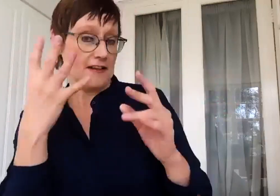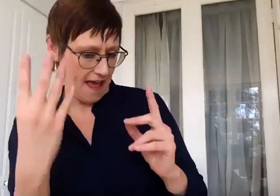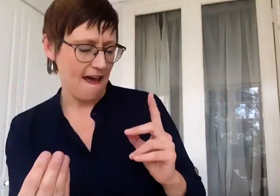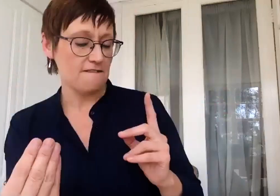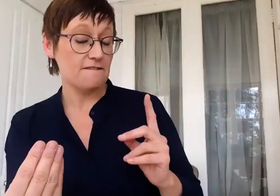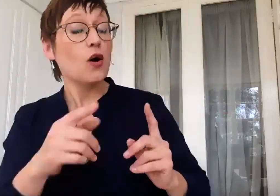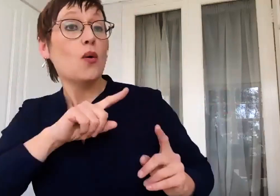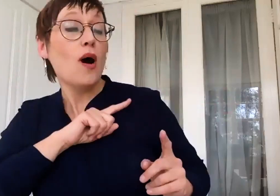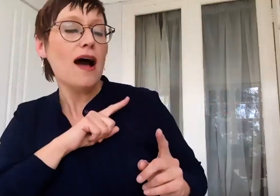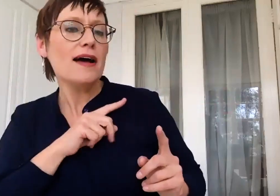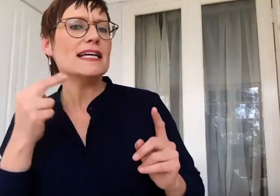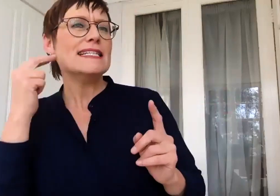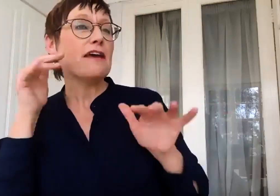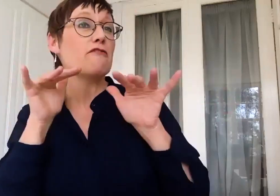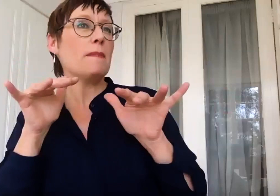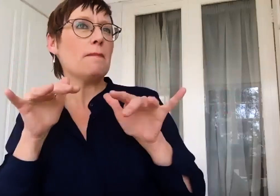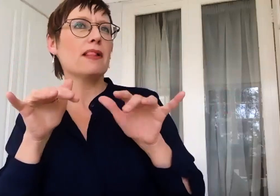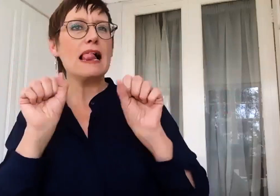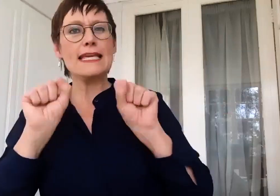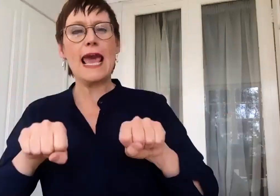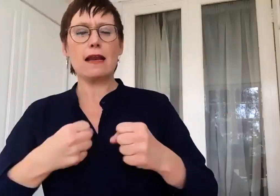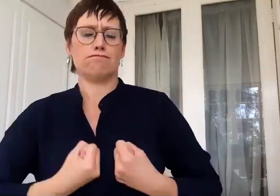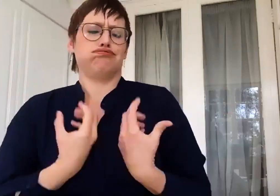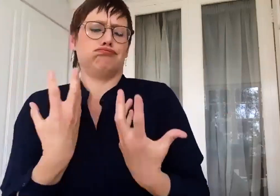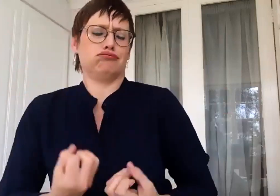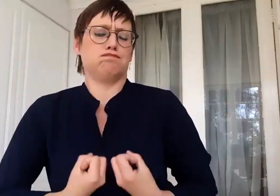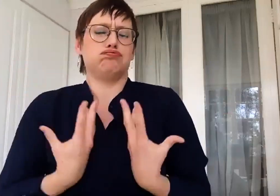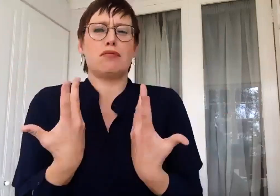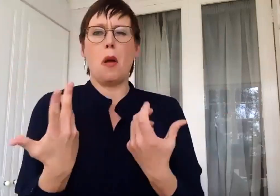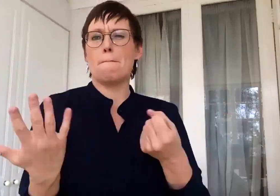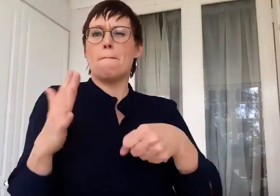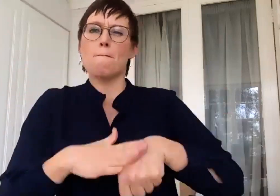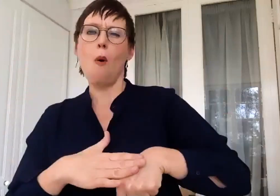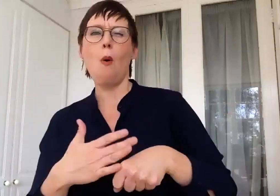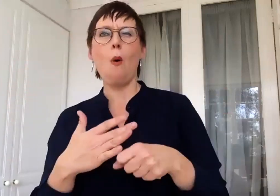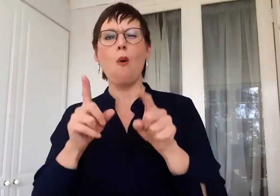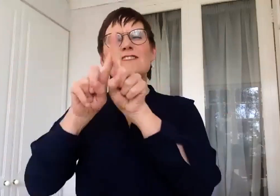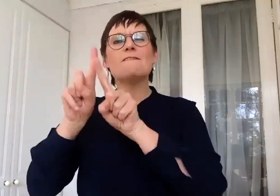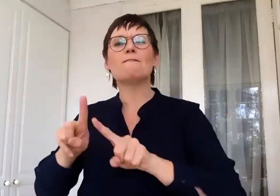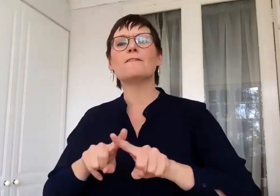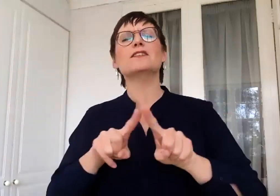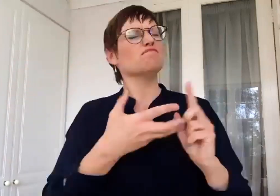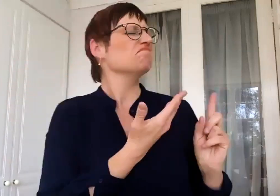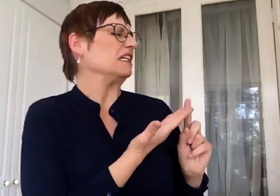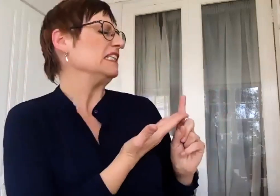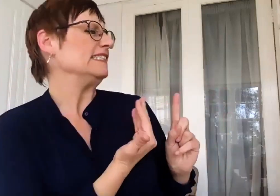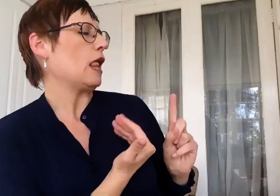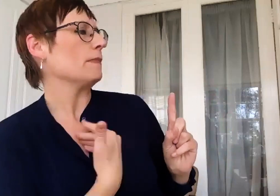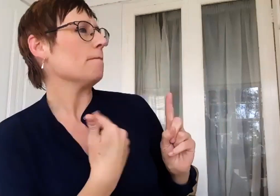ways in which to give expression to your thoughts and to your full person. I want you to articulate a little bit the interdisciplinary